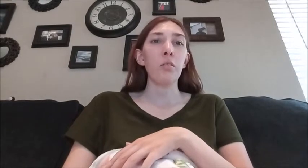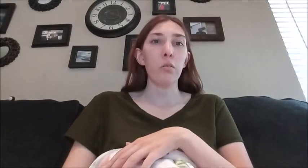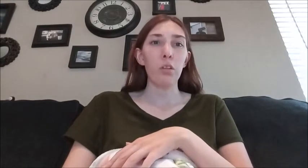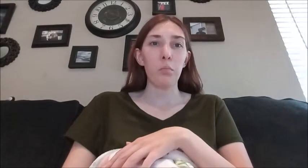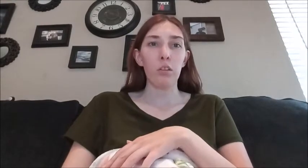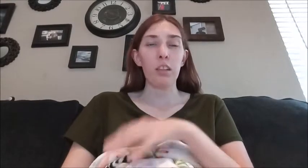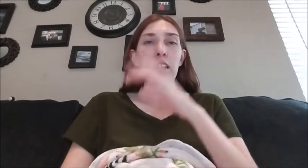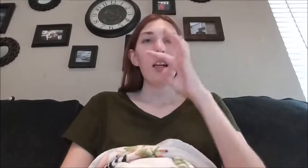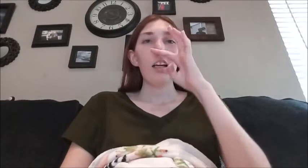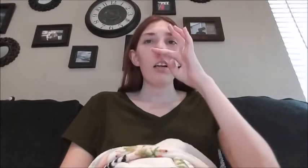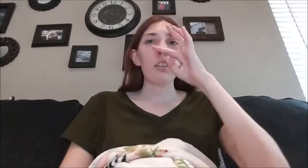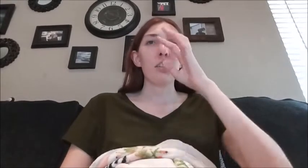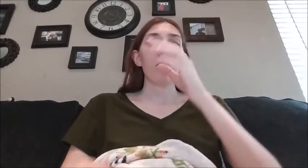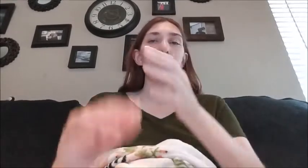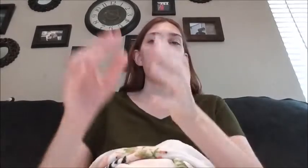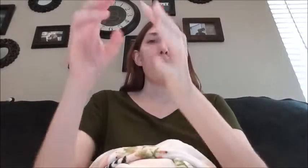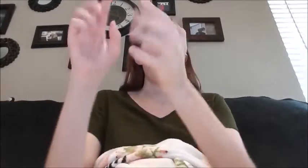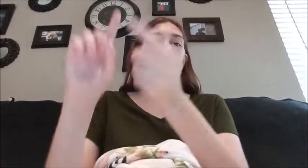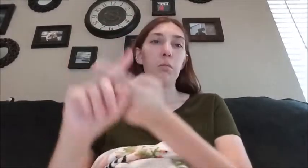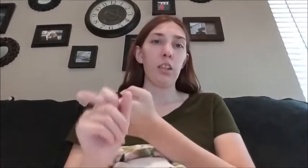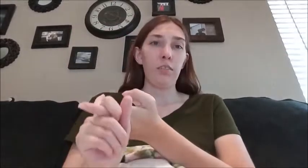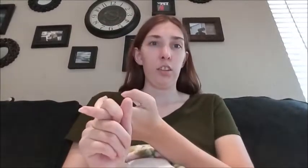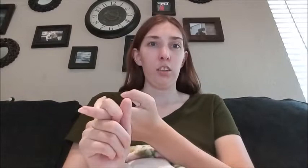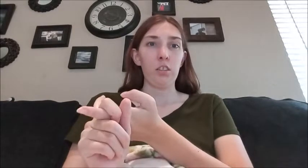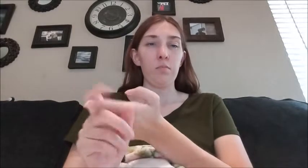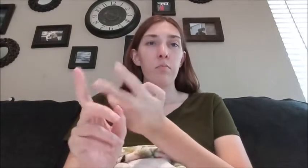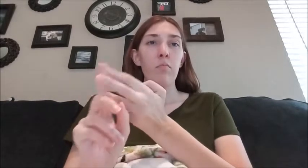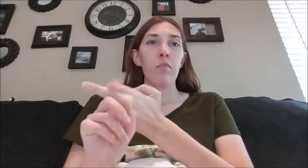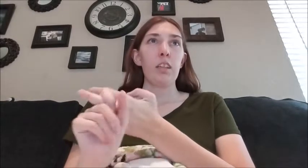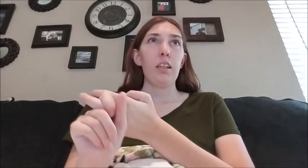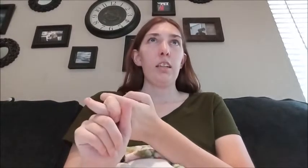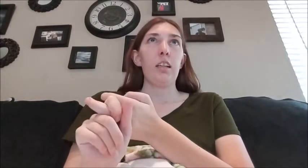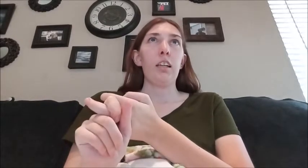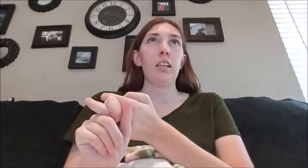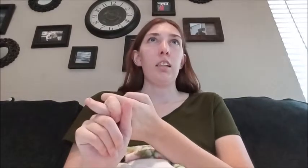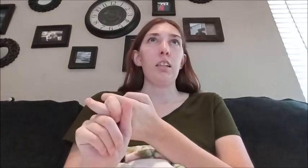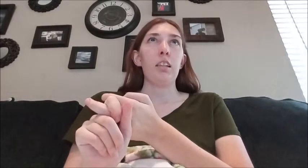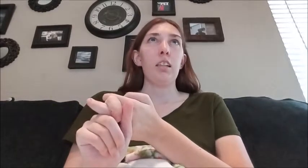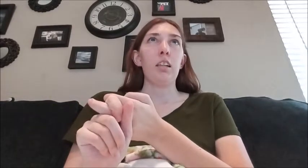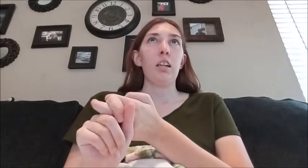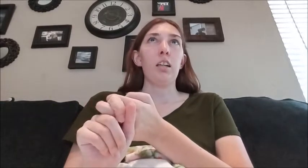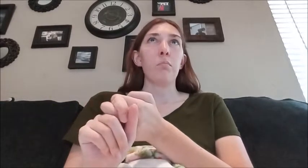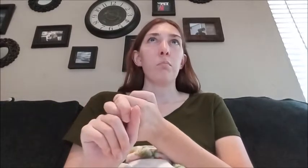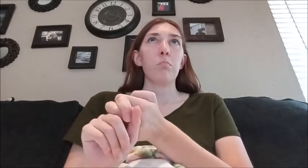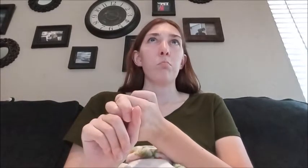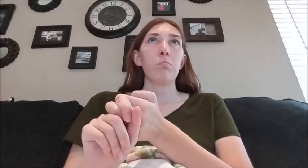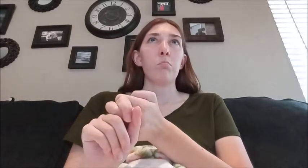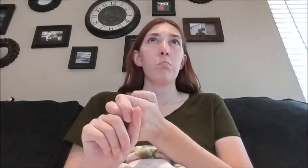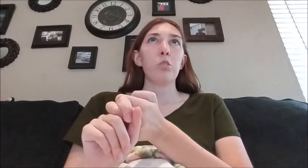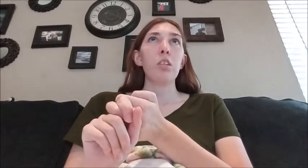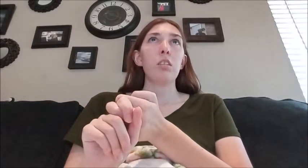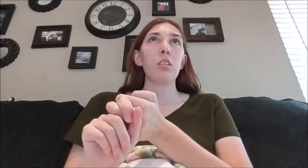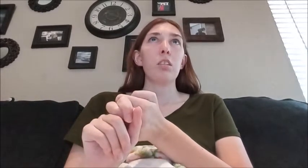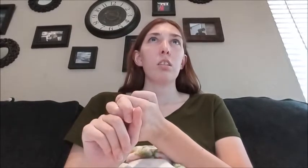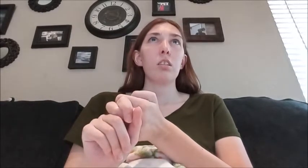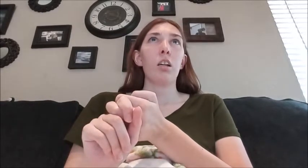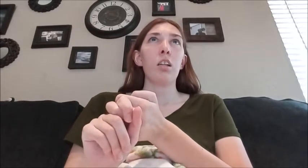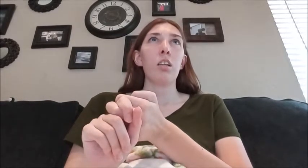holy moly okay so my mom got it first and then she got it